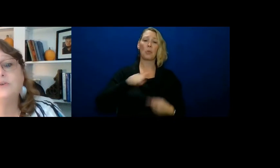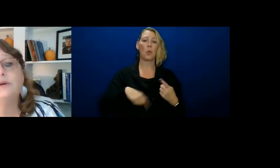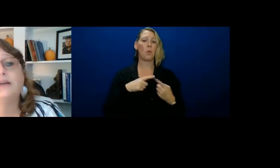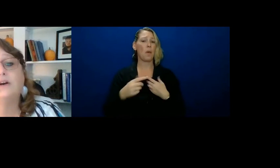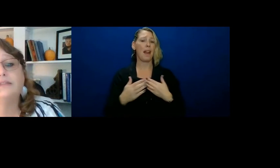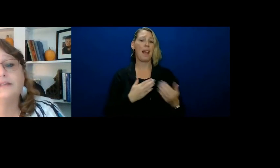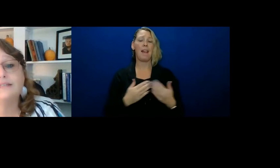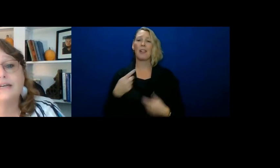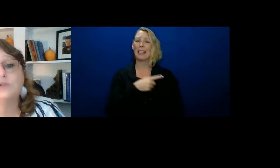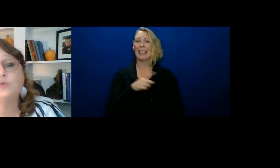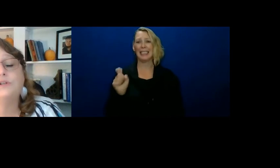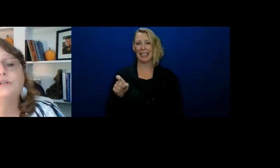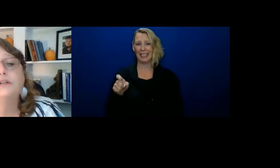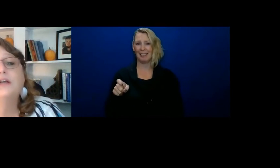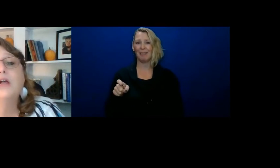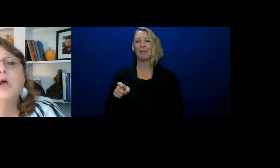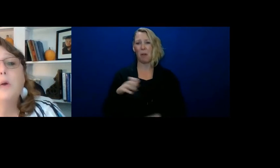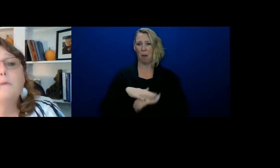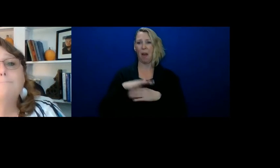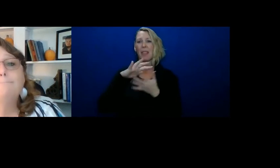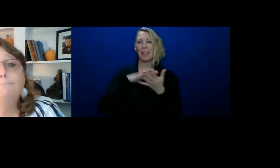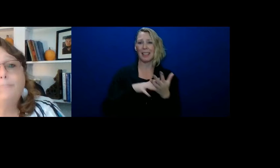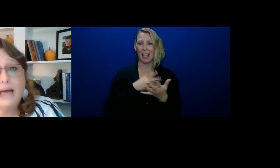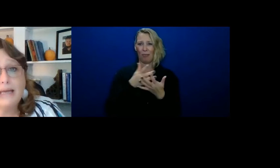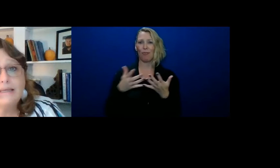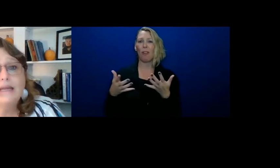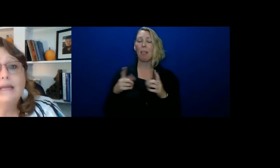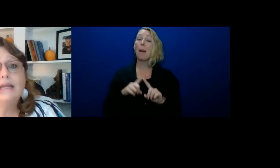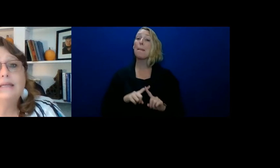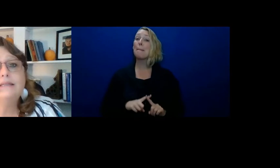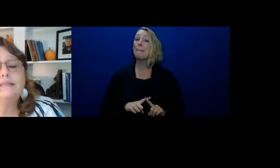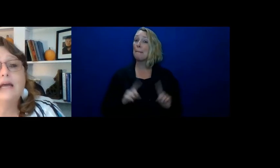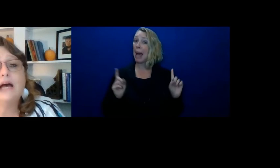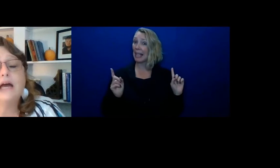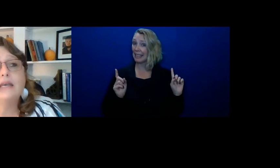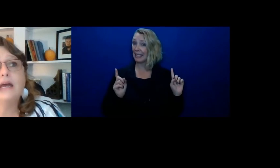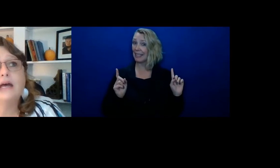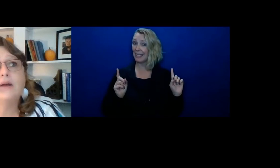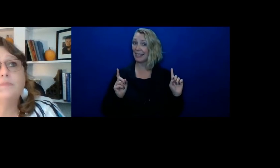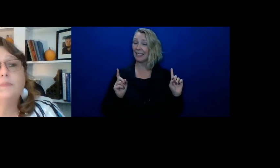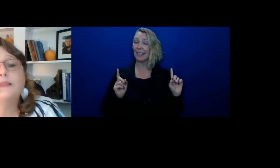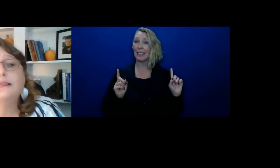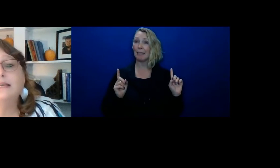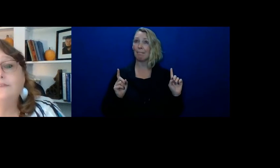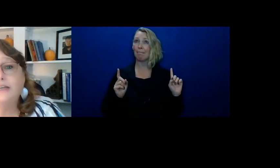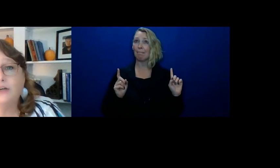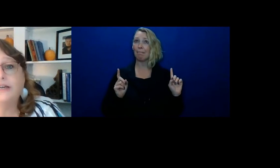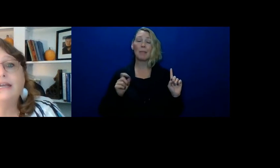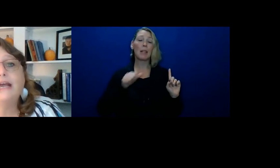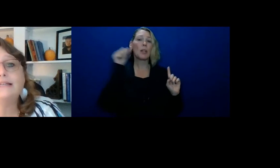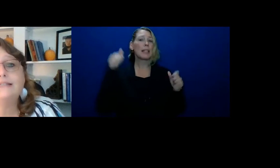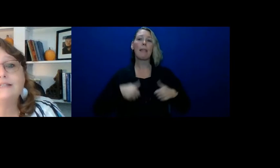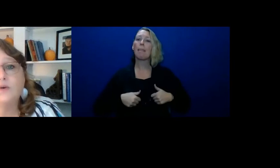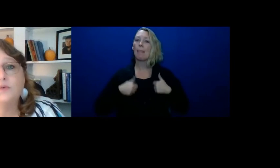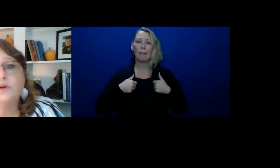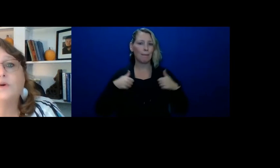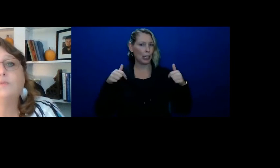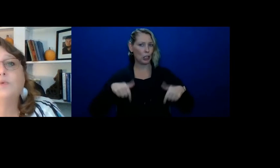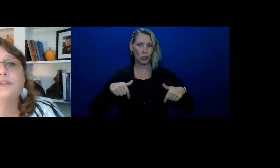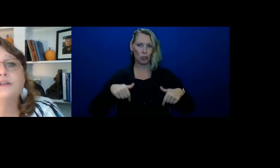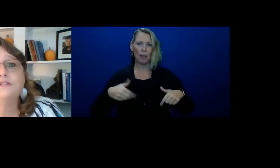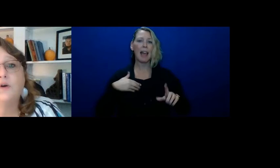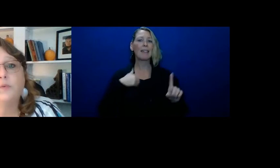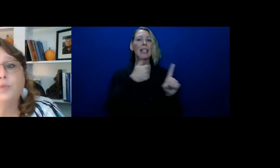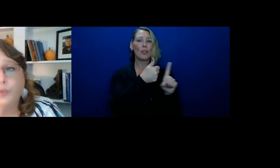needs to and on the schedule. But he does not live here. He has his own